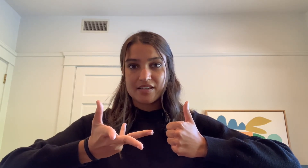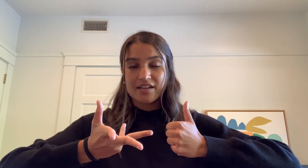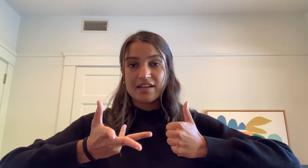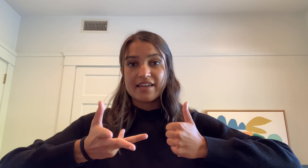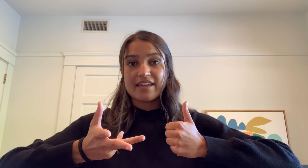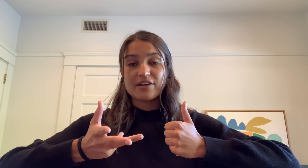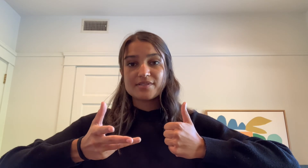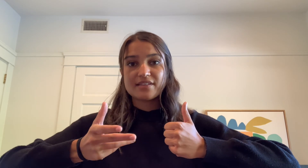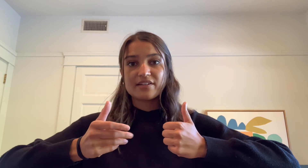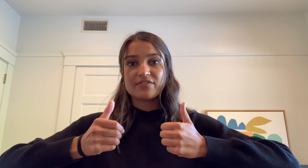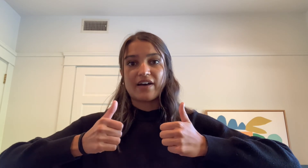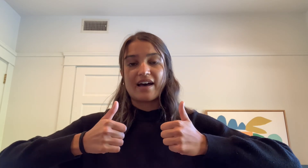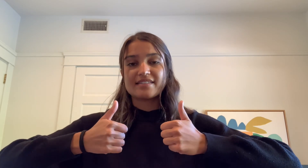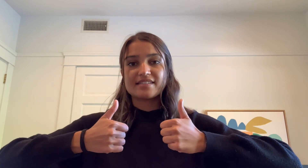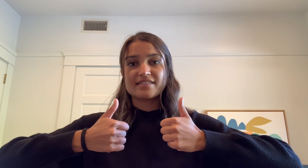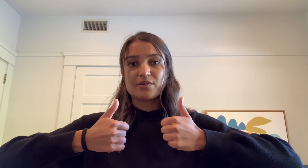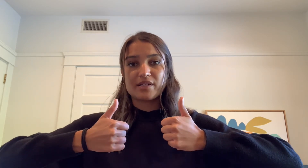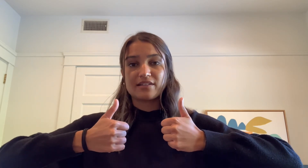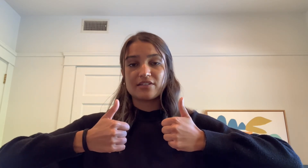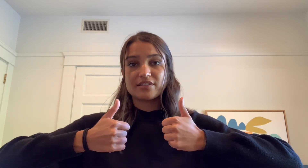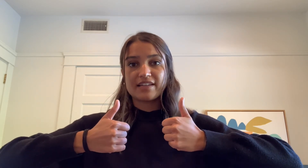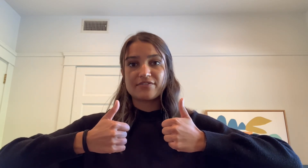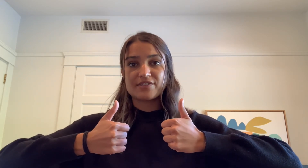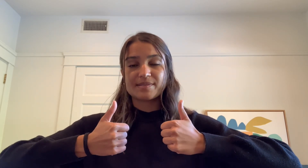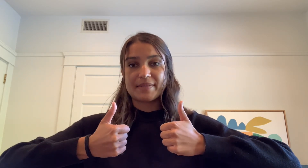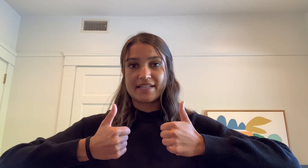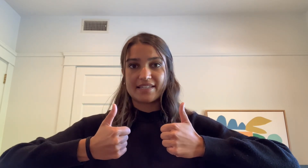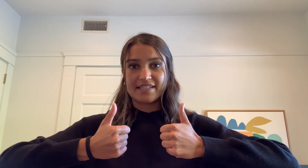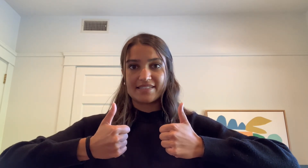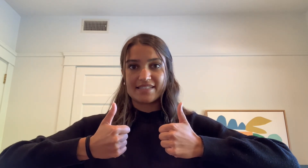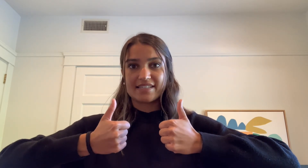It goes a little fast and so what it will look like full speed is this.